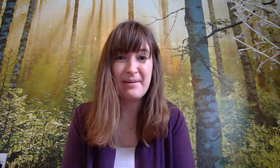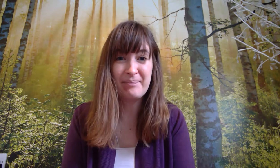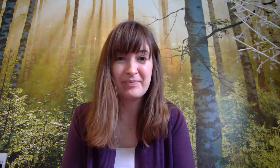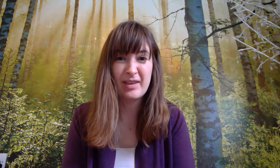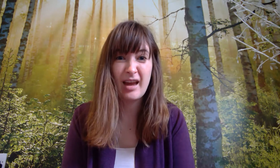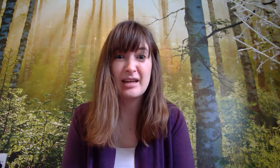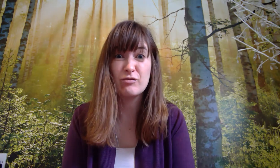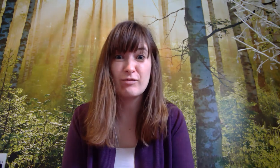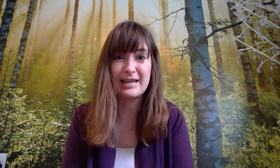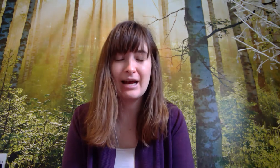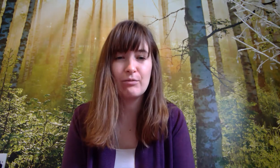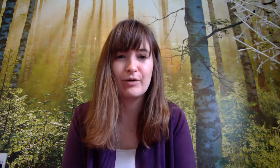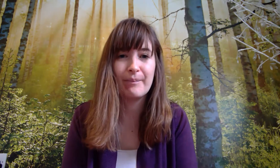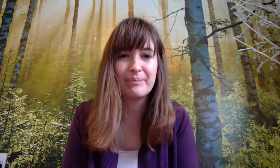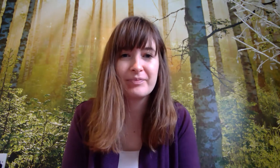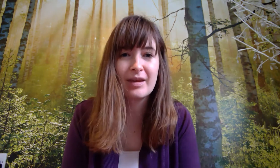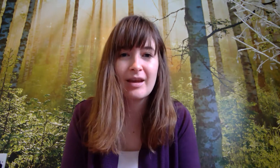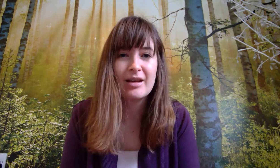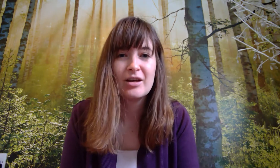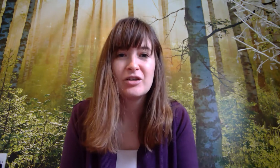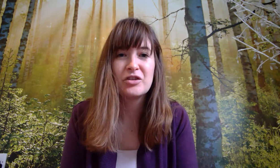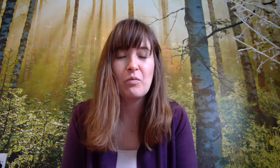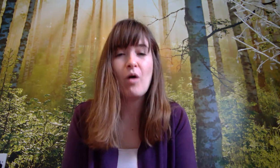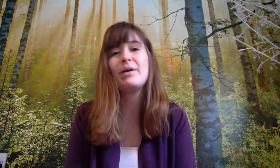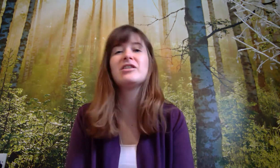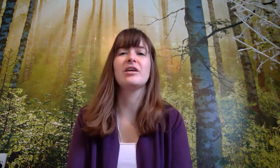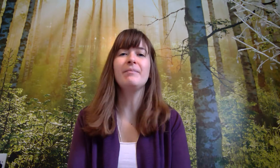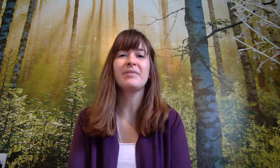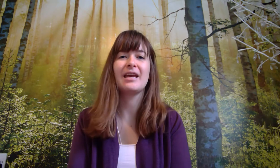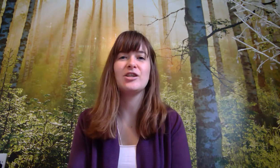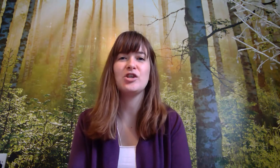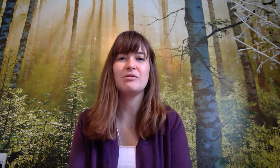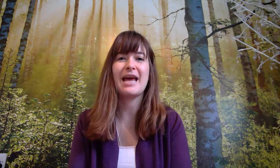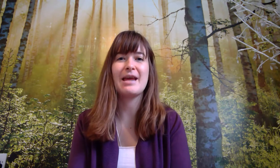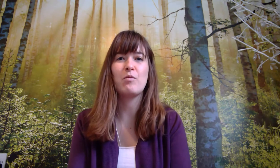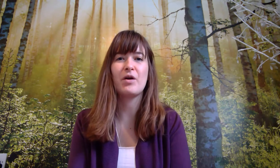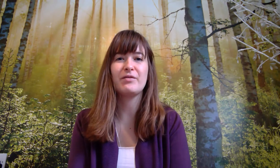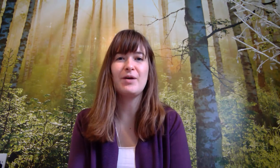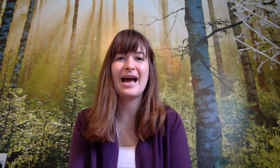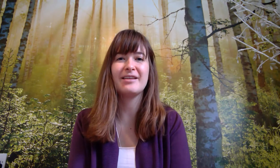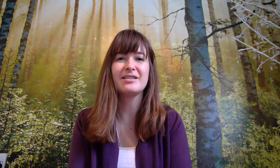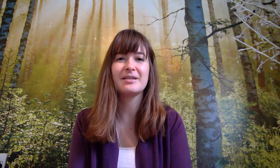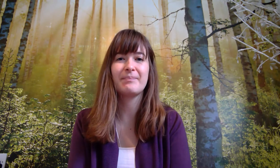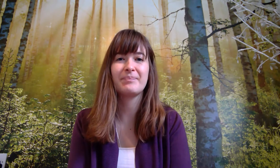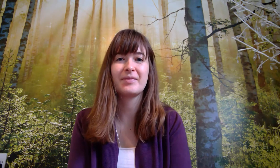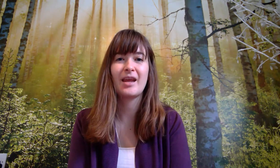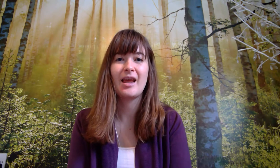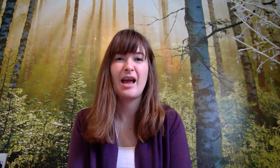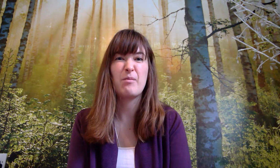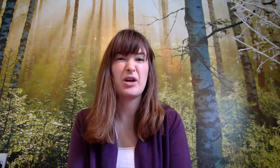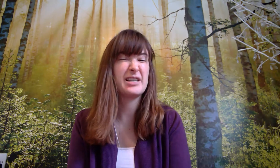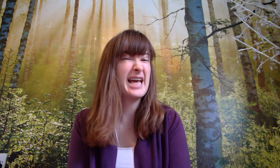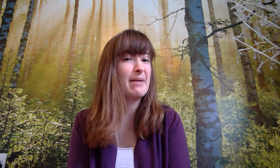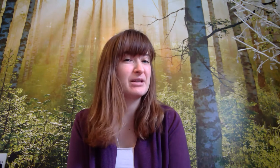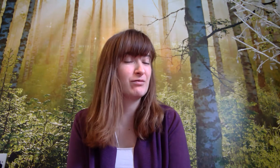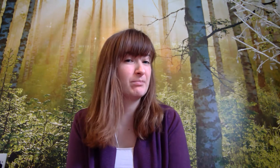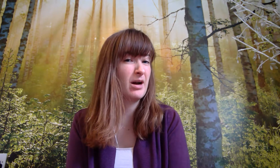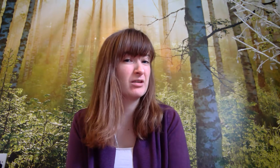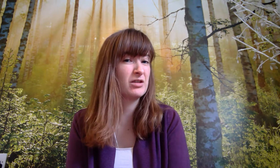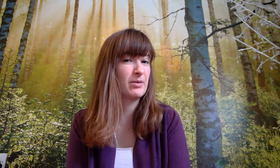and it's really helpful so what we do is you take one of your hands and we're going to tap different parts of the